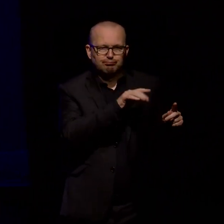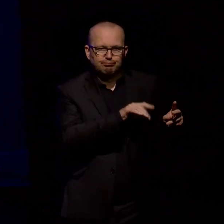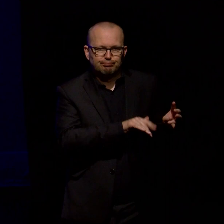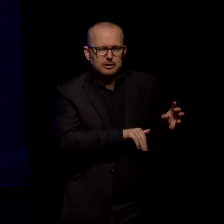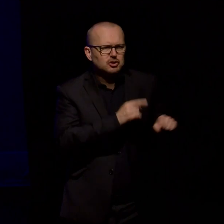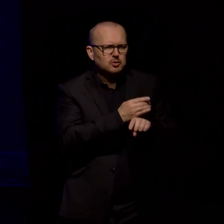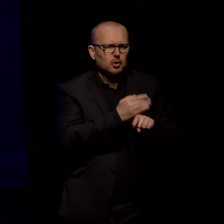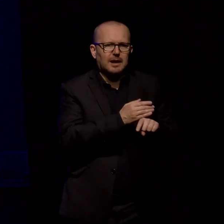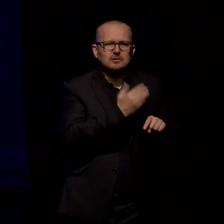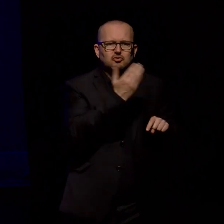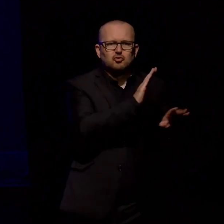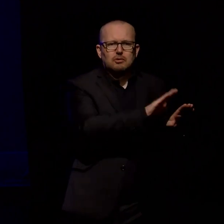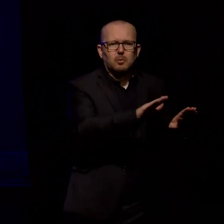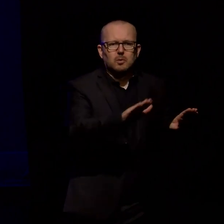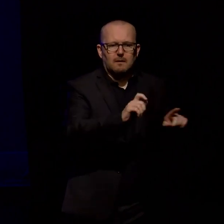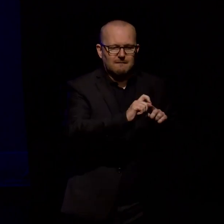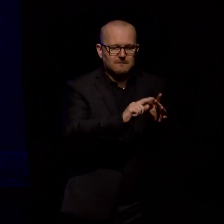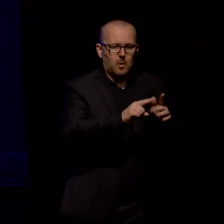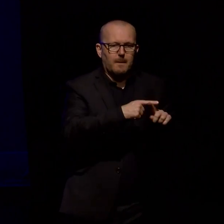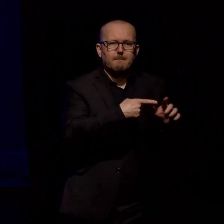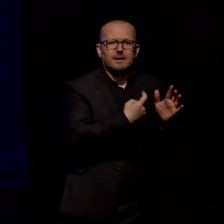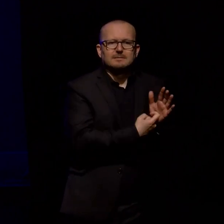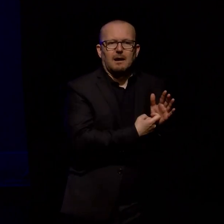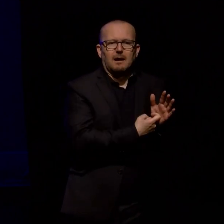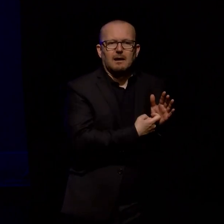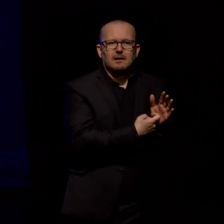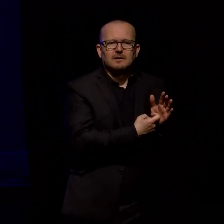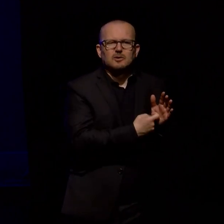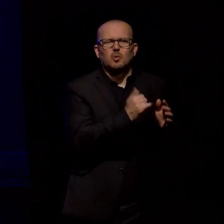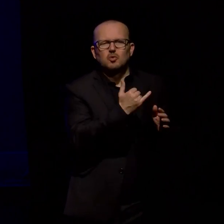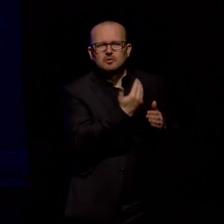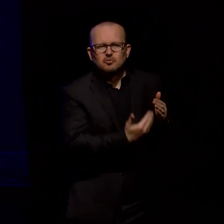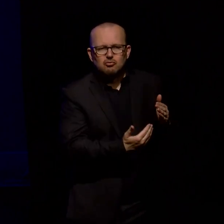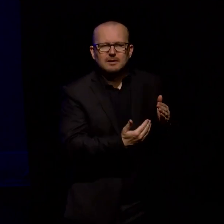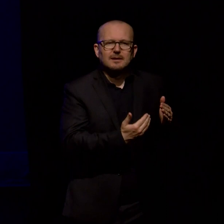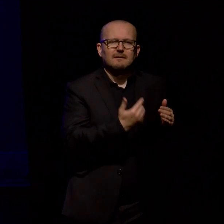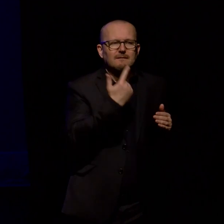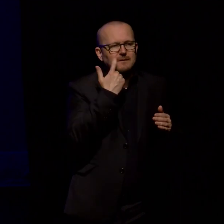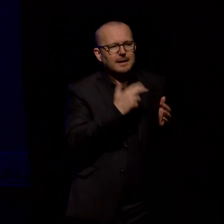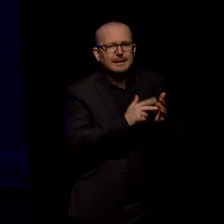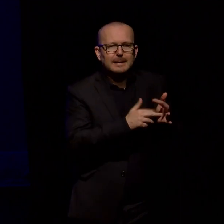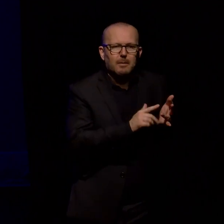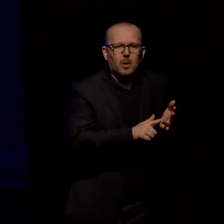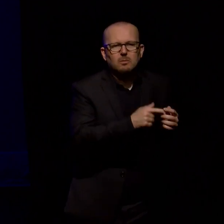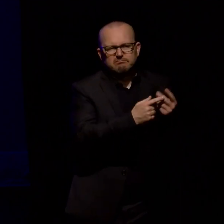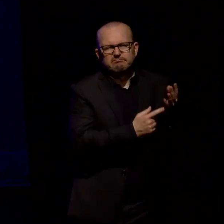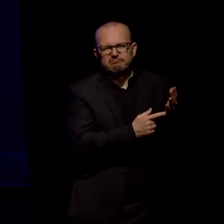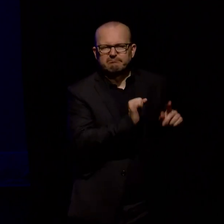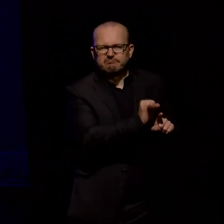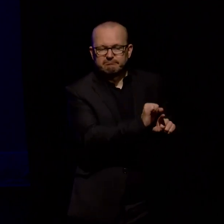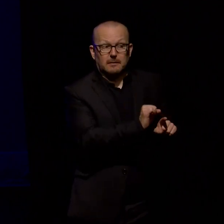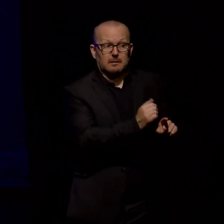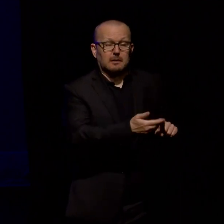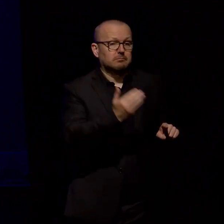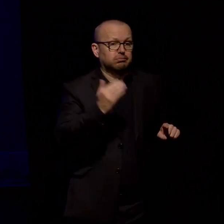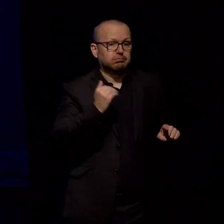Pixar the animation studio between such films as Toy Story Finding Nemo and Inside Out back in 2011